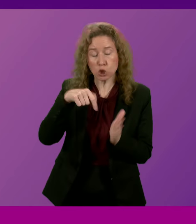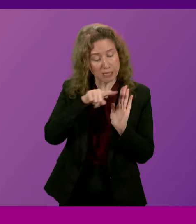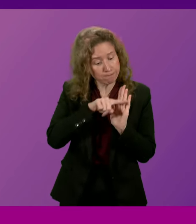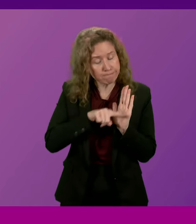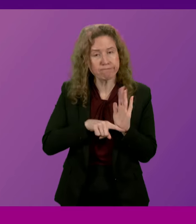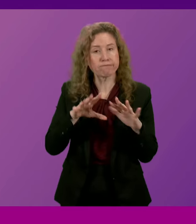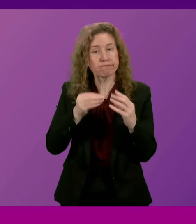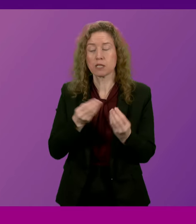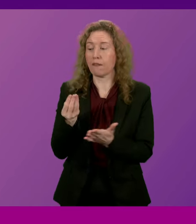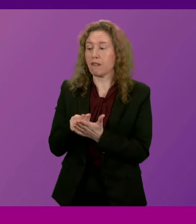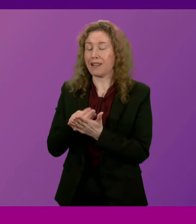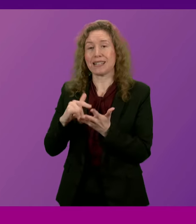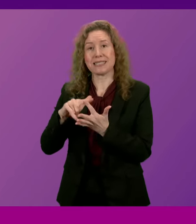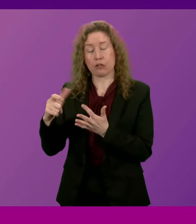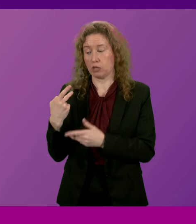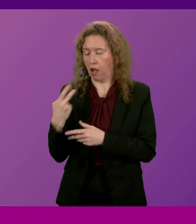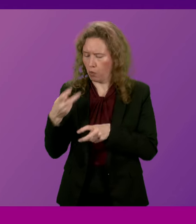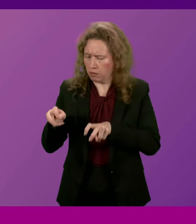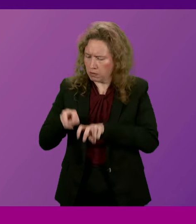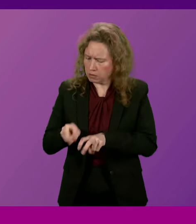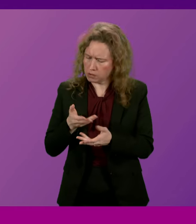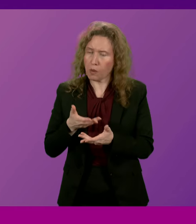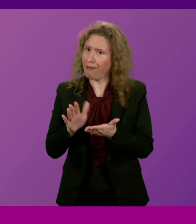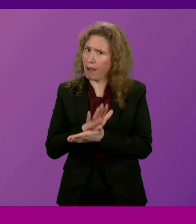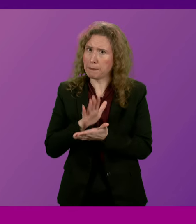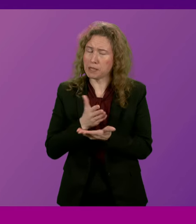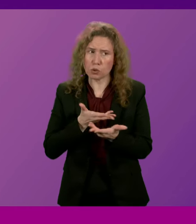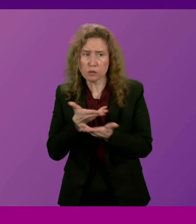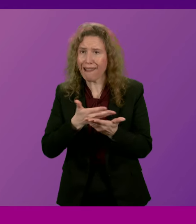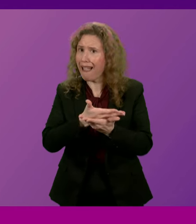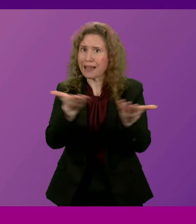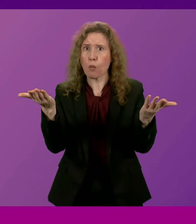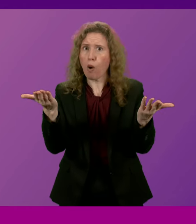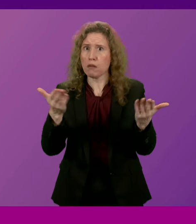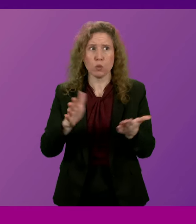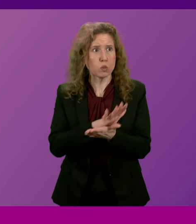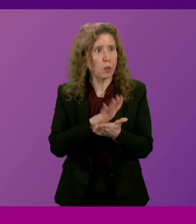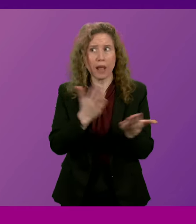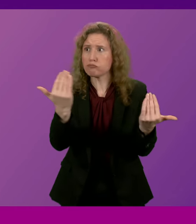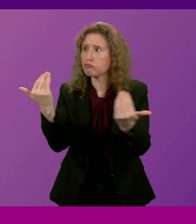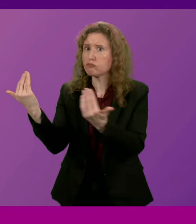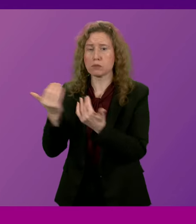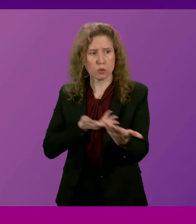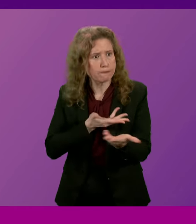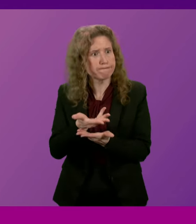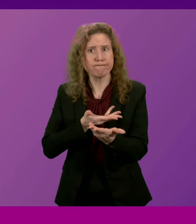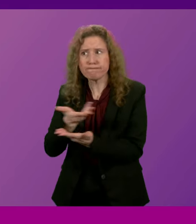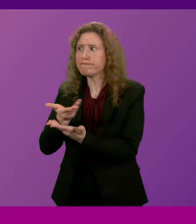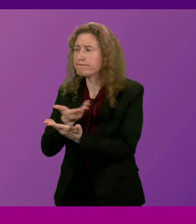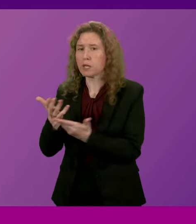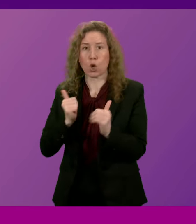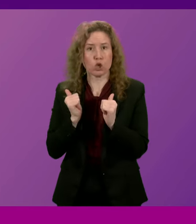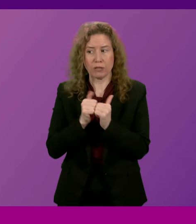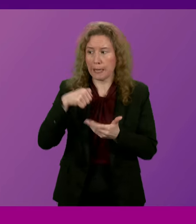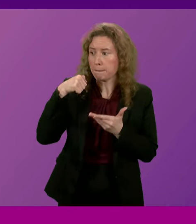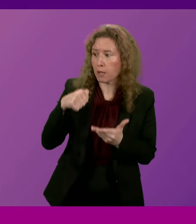the Finance Secretary and I will be certainly happy to engage with all willing partners around the Parliament on agreeing